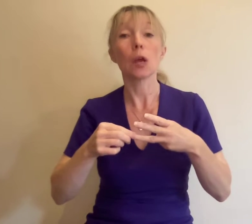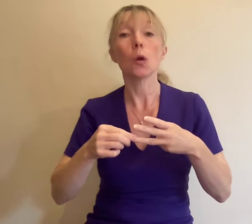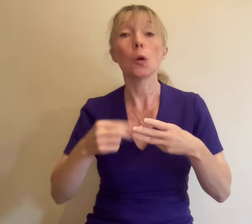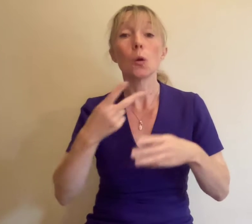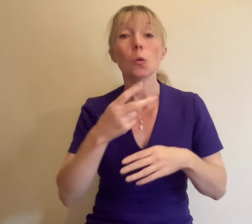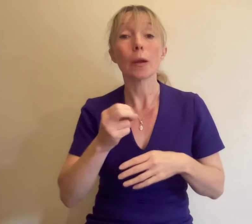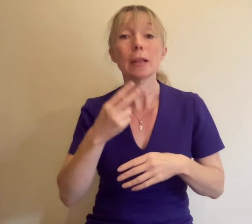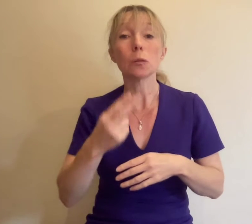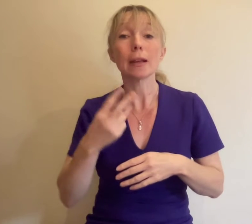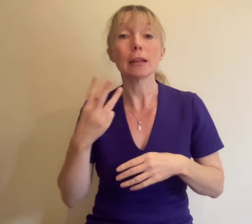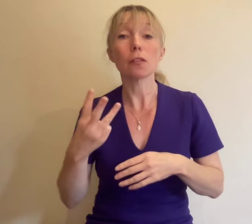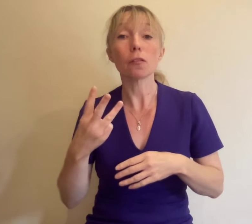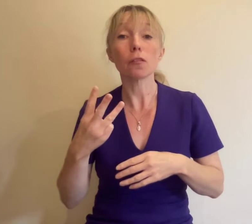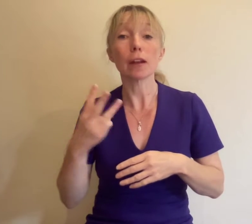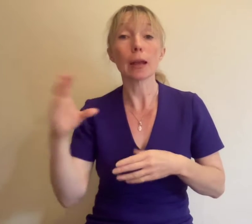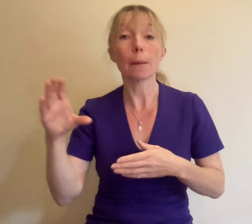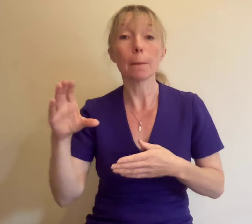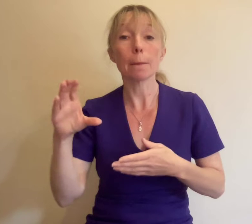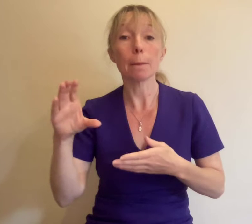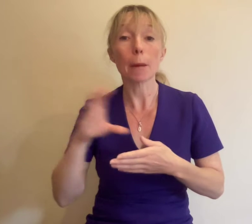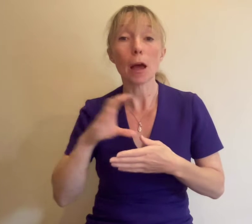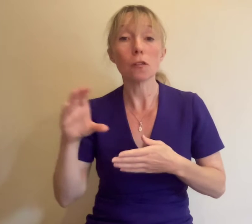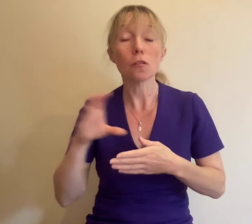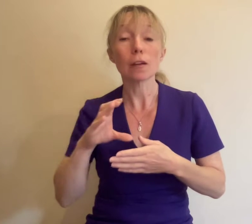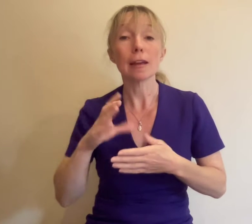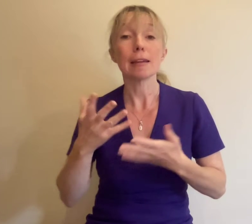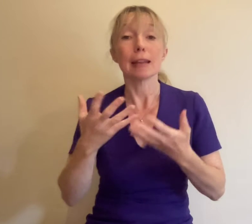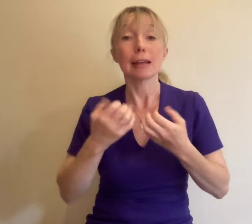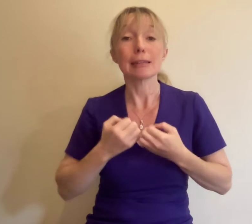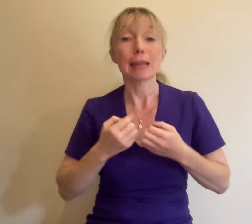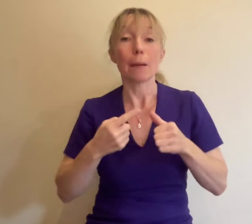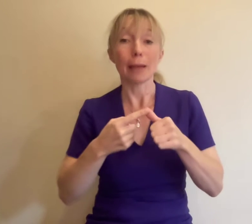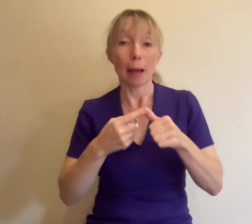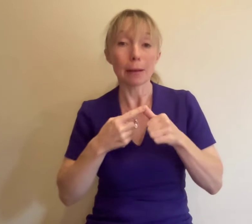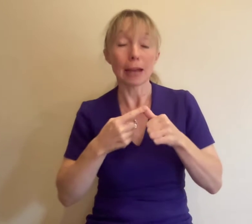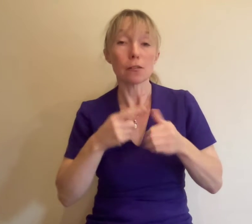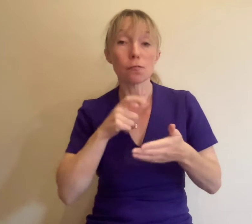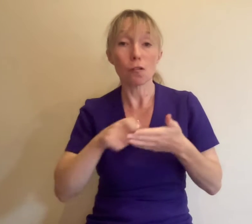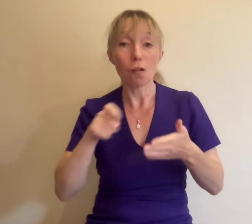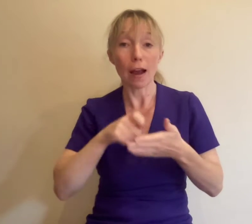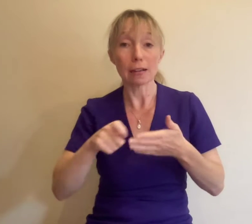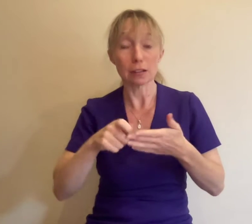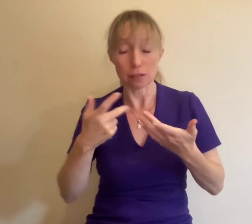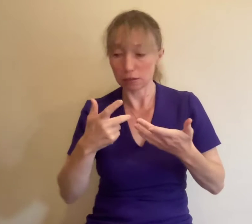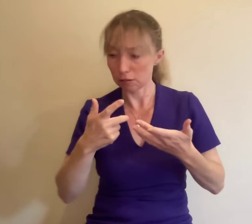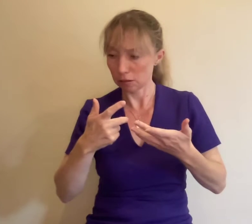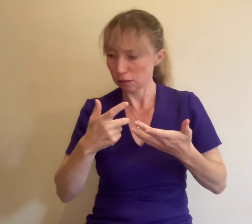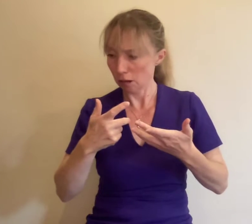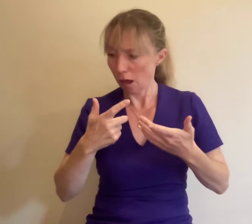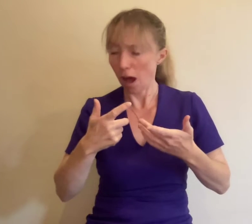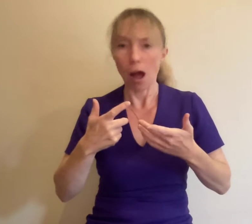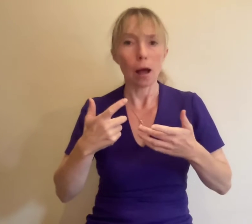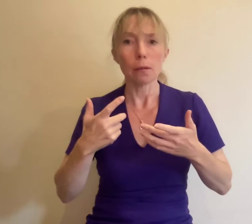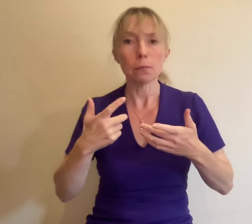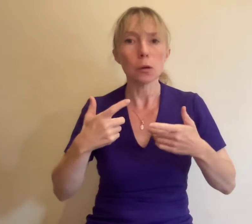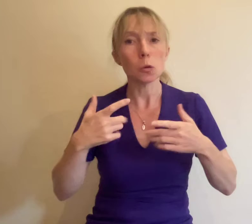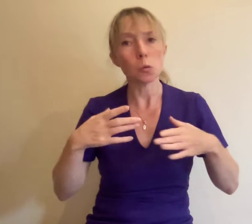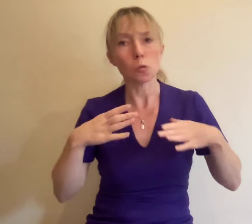applications from writers developing an existing project or a developed idea for a new project in the following